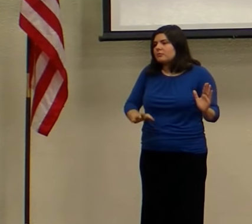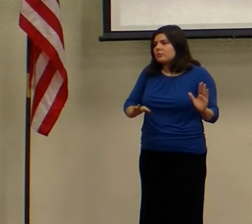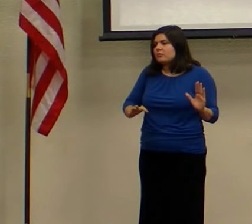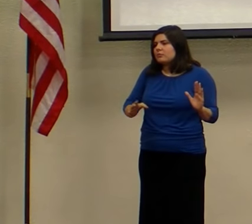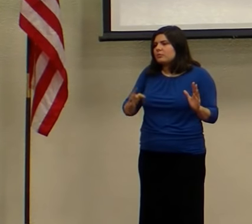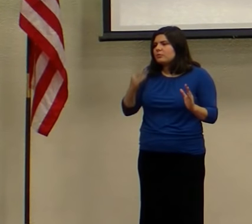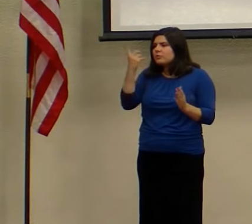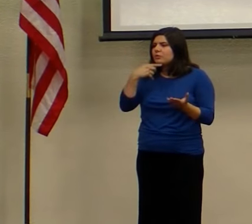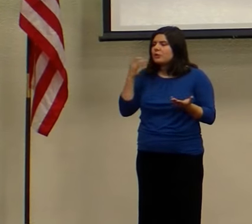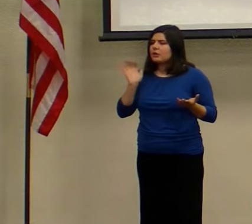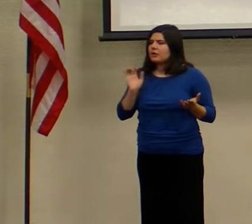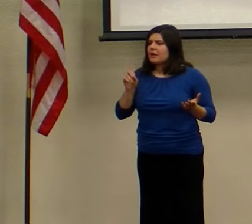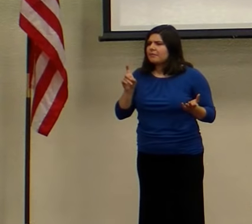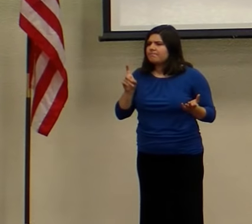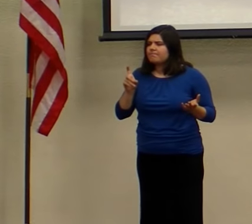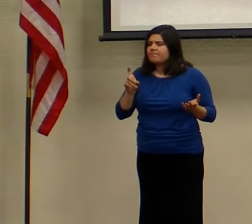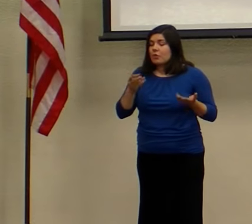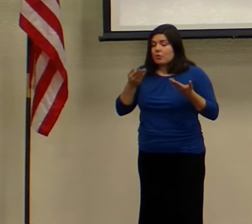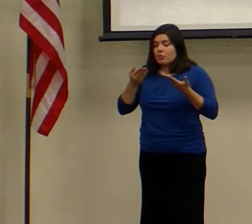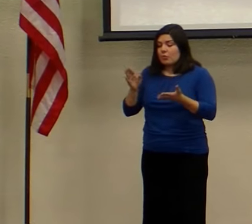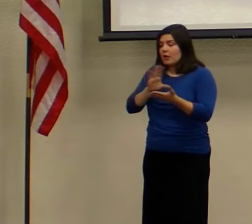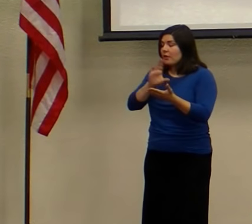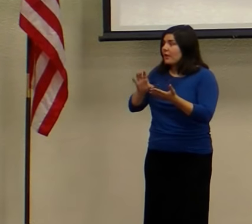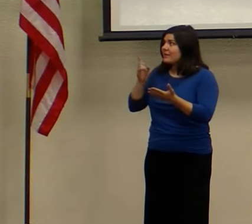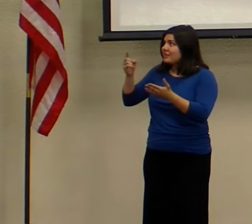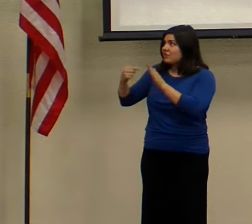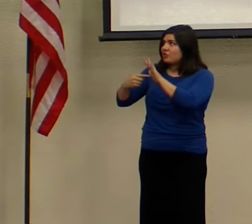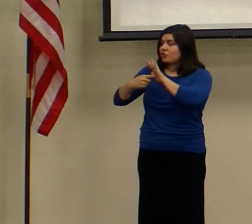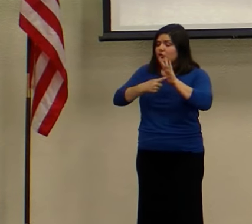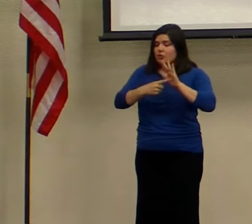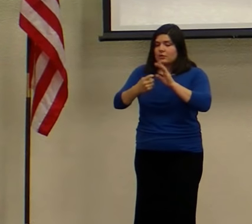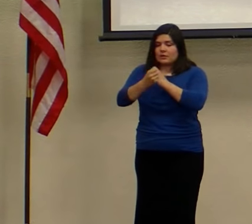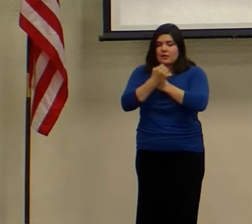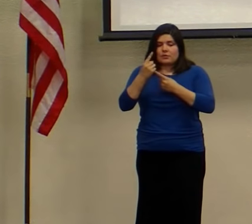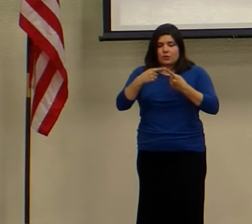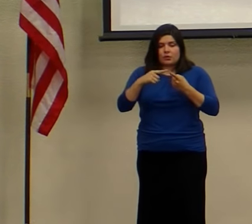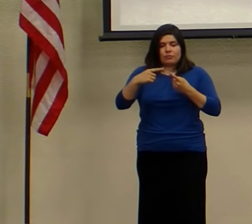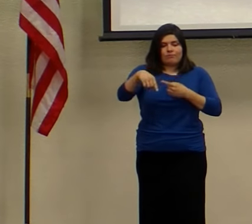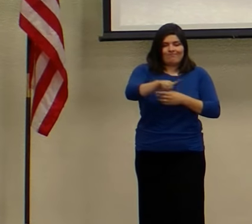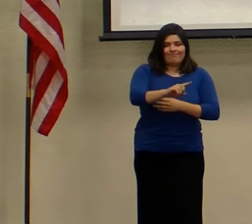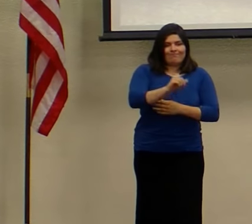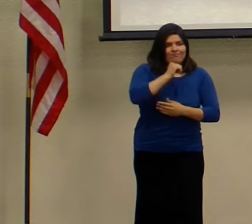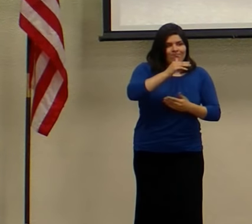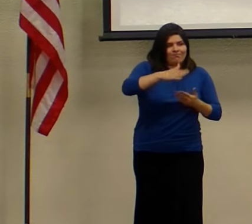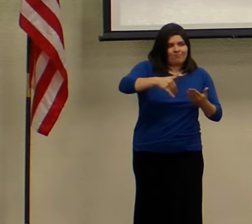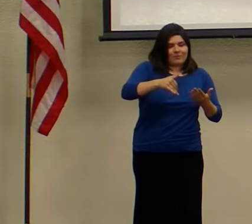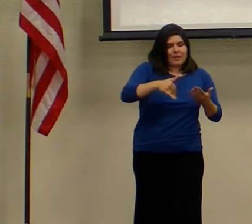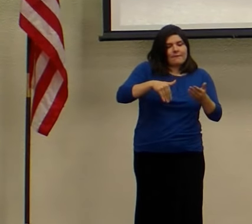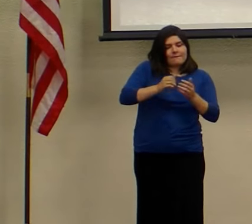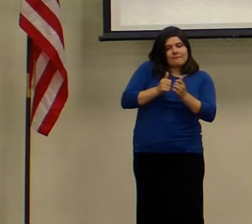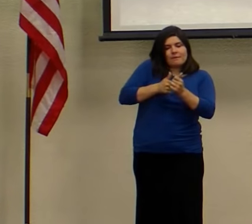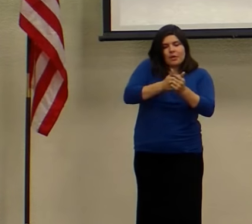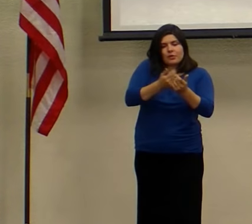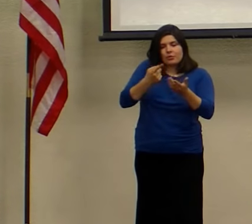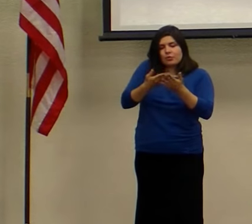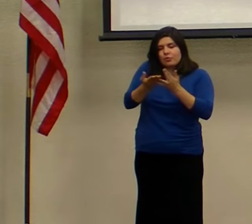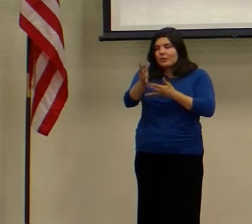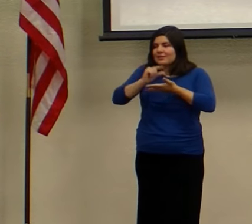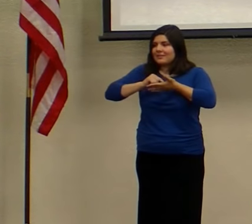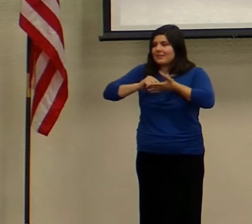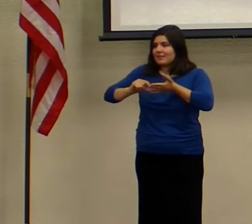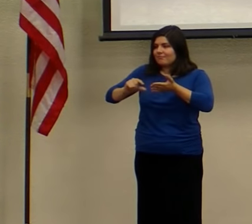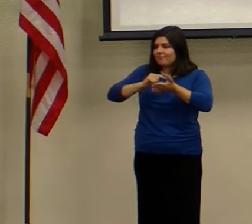The way that Christ shows love to those who don't follow him, from the examples that we see in scriptures, he built